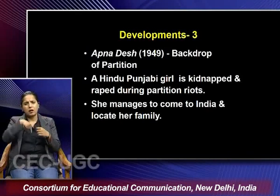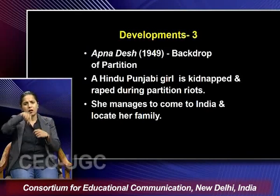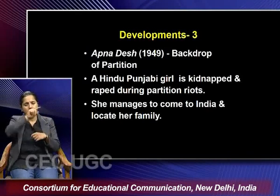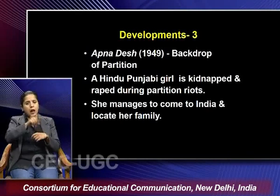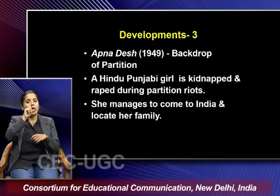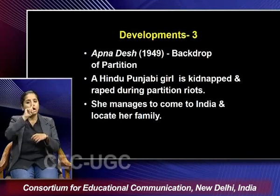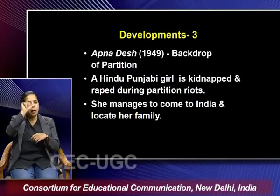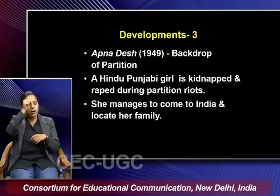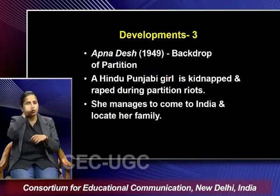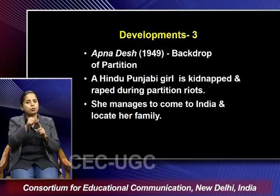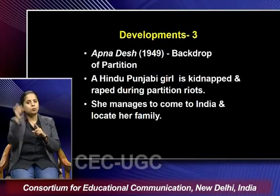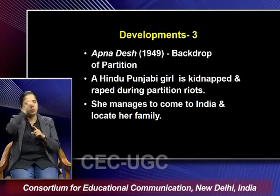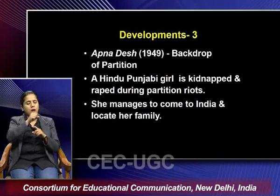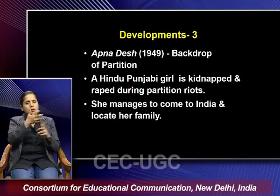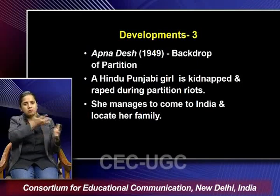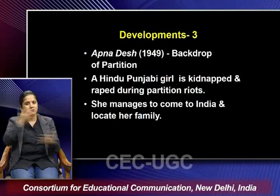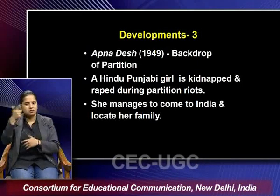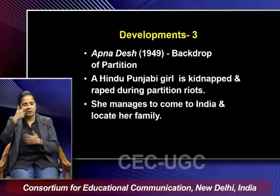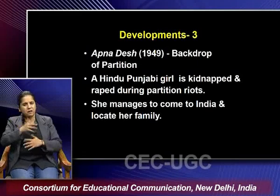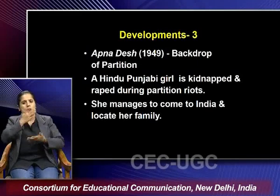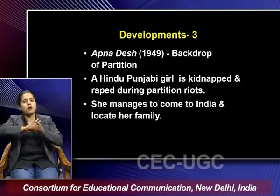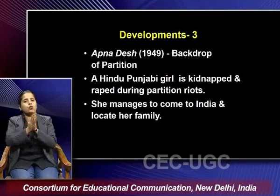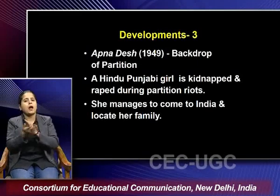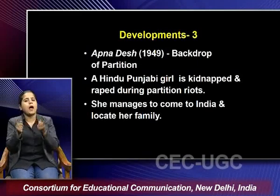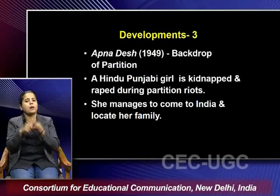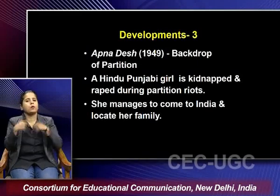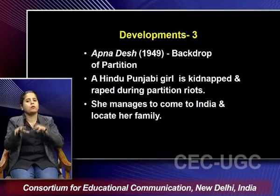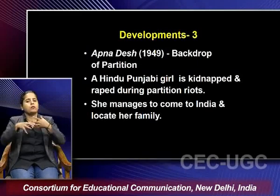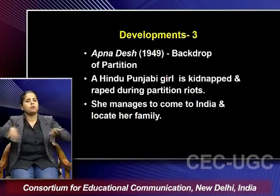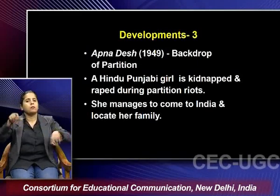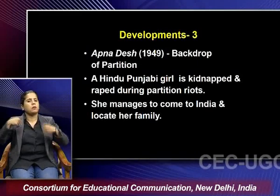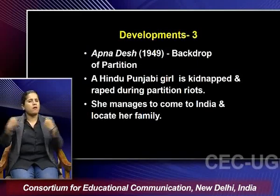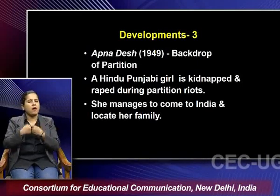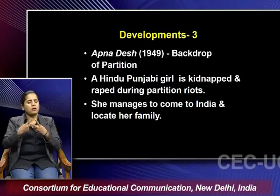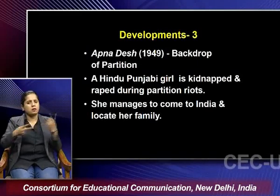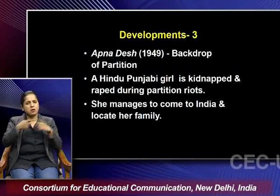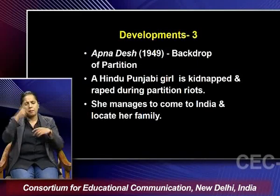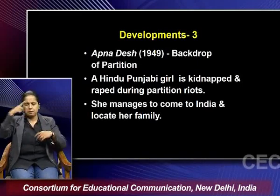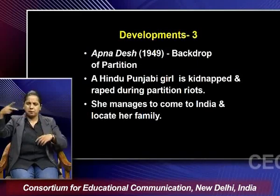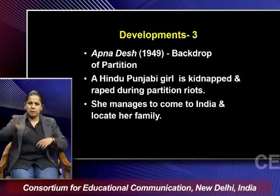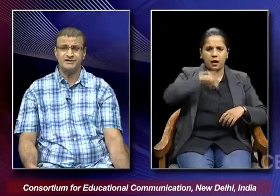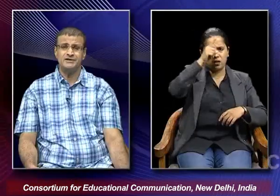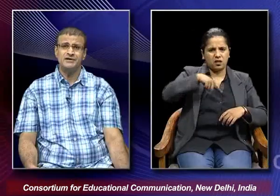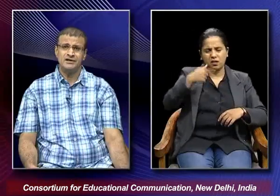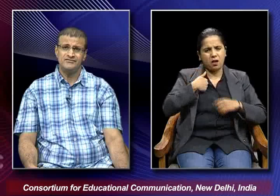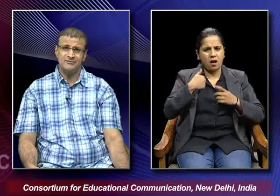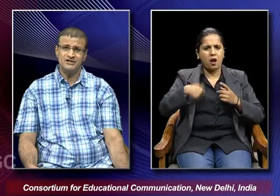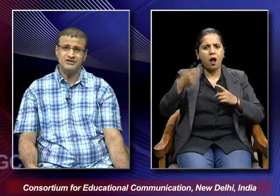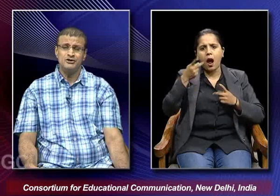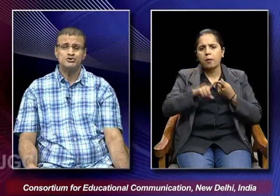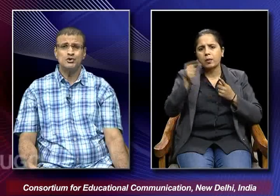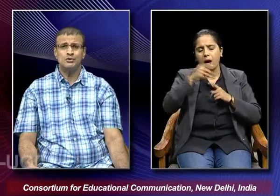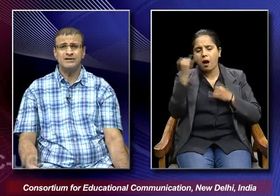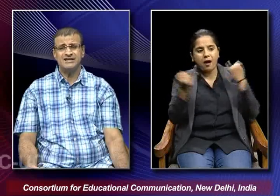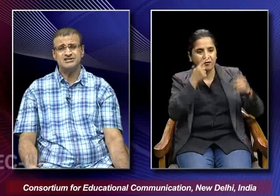kidnapped and raped during the partition riots and she manages to come to india and she is able to locate her family